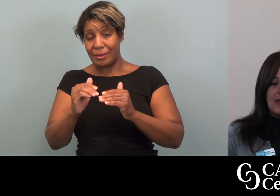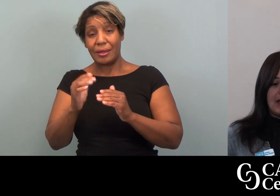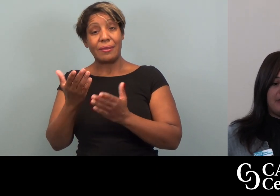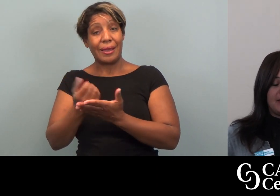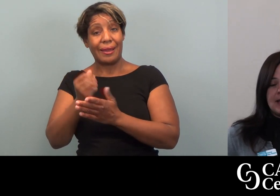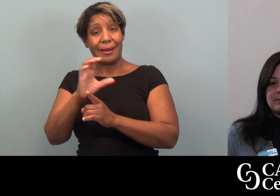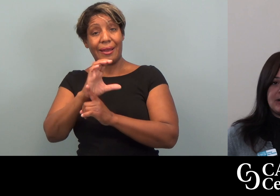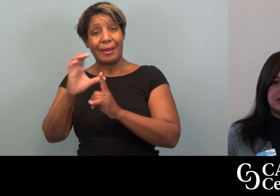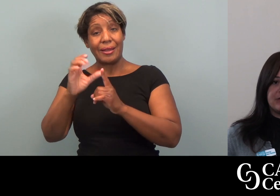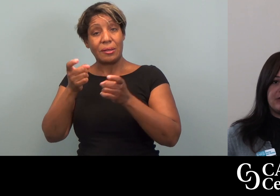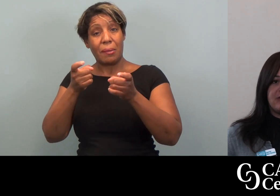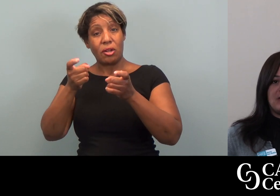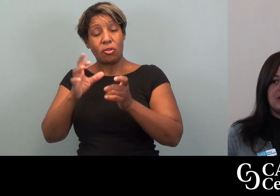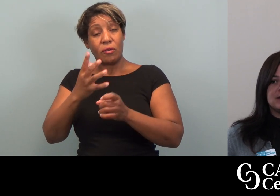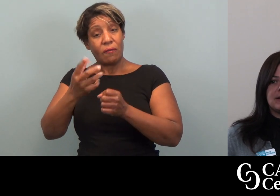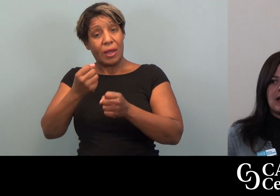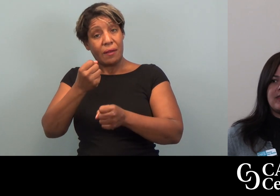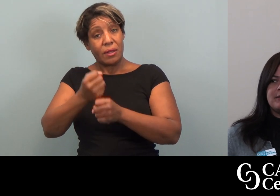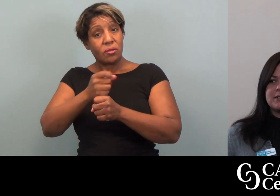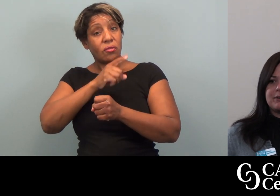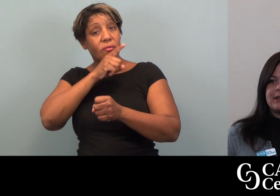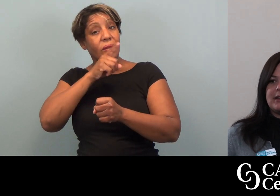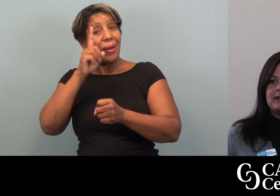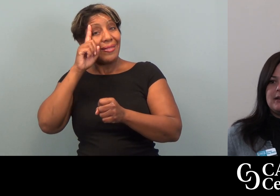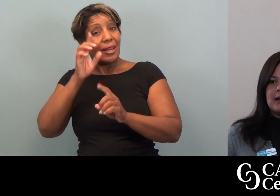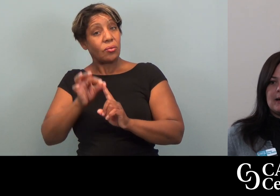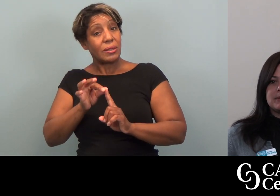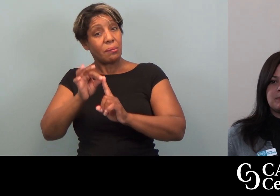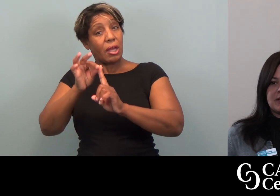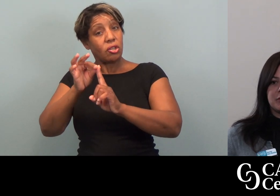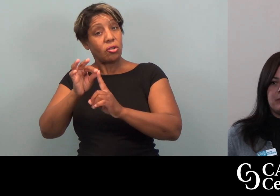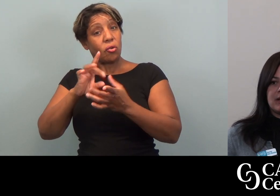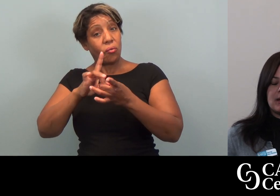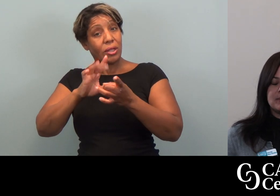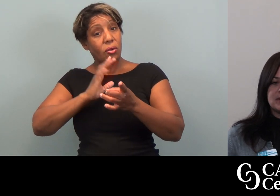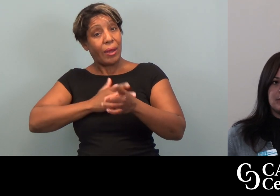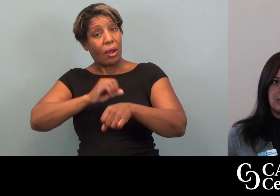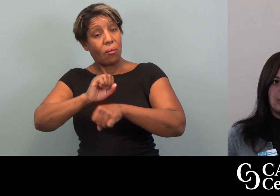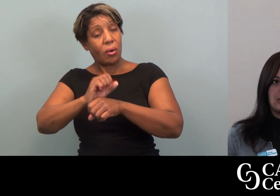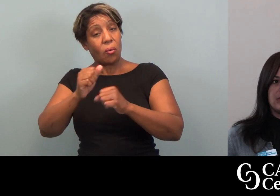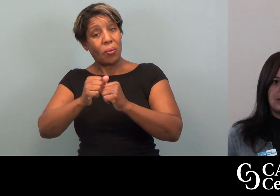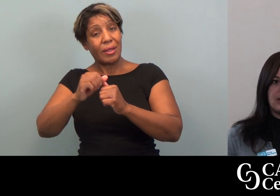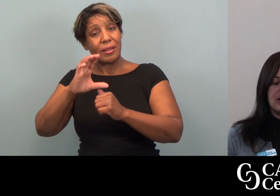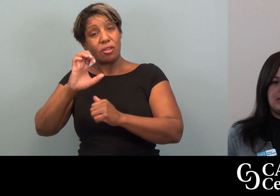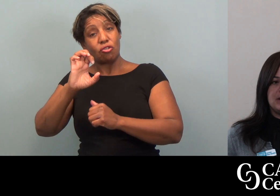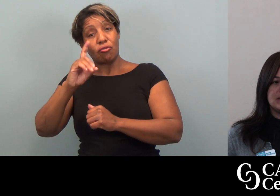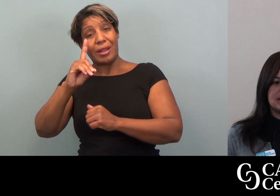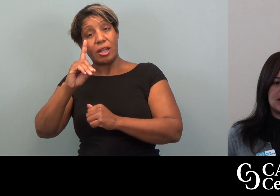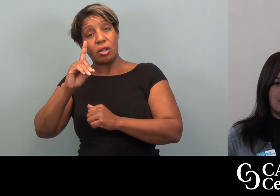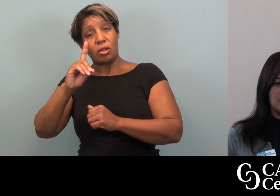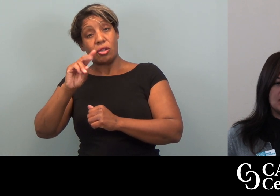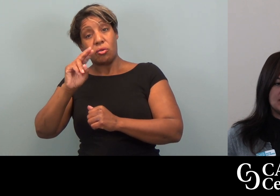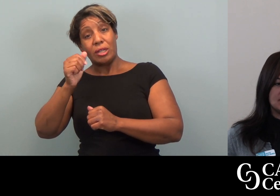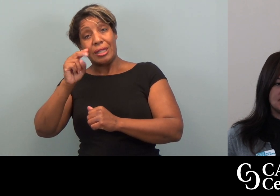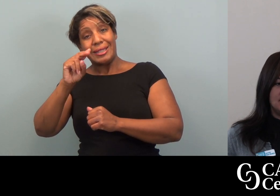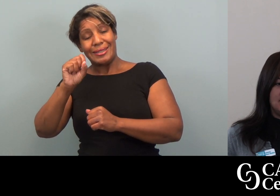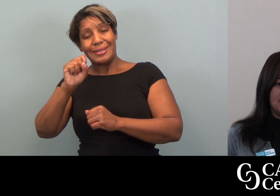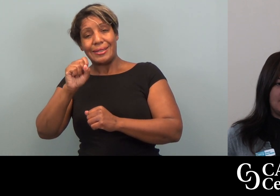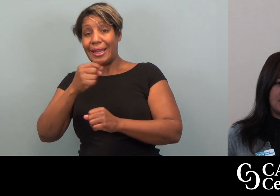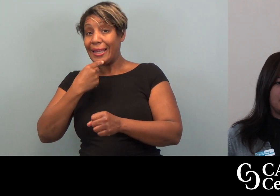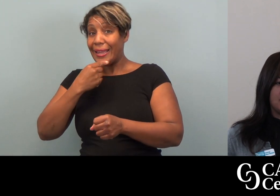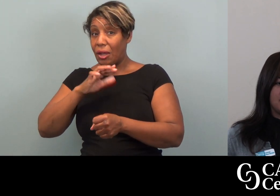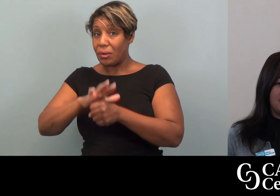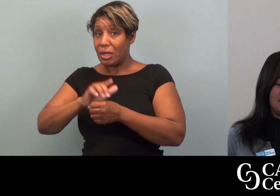And then they have a case manager for five years. And I think what's really special when it comes to the work with the credit unions in town is